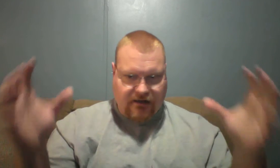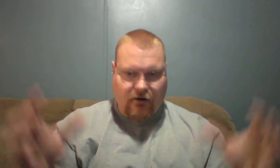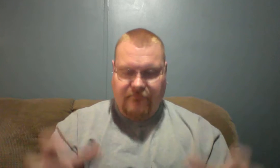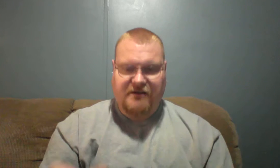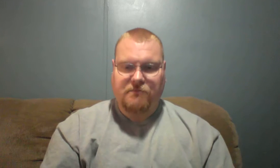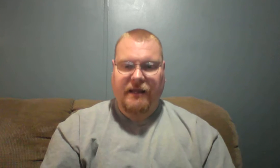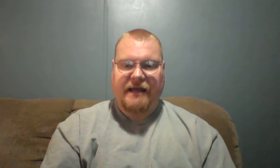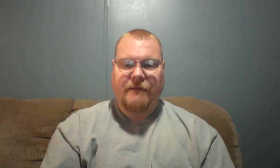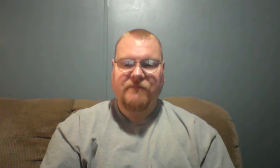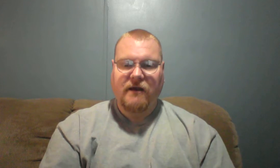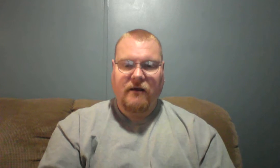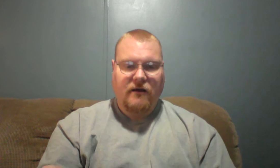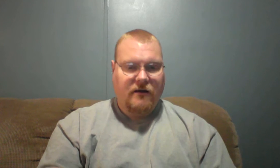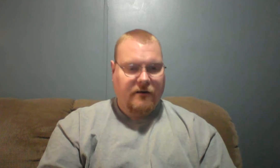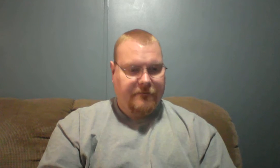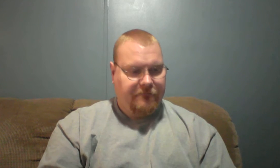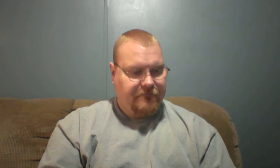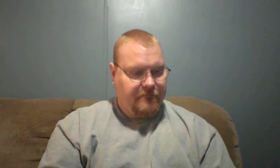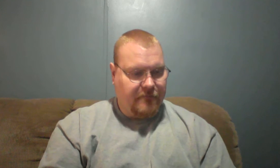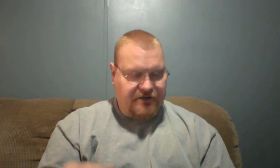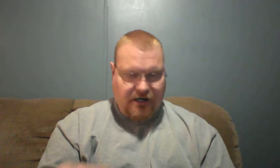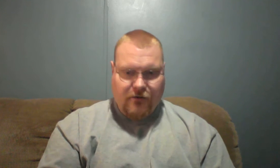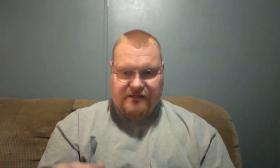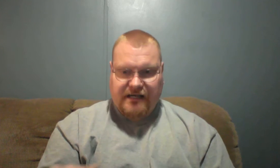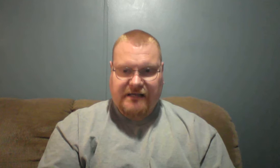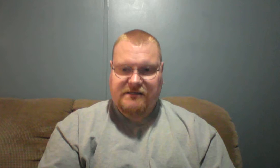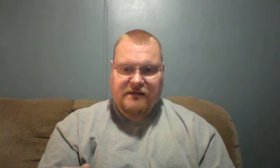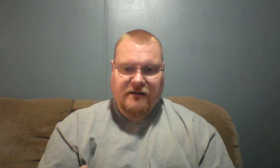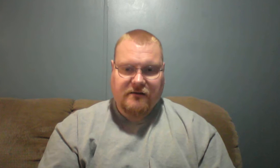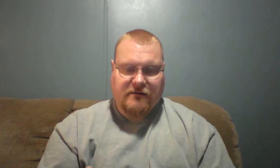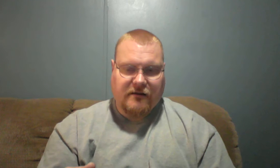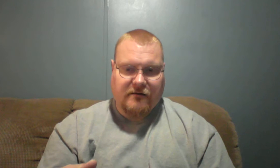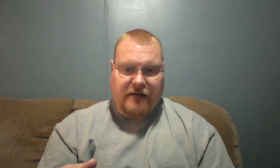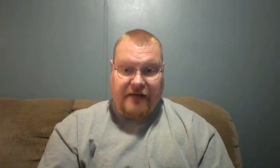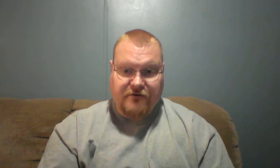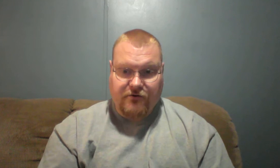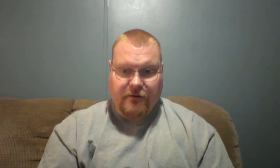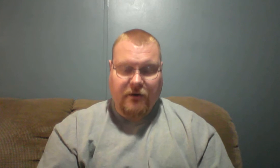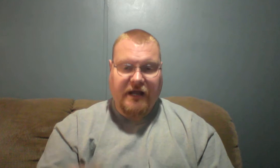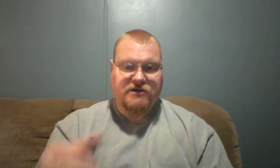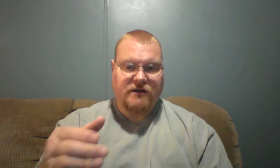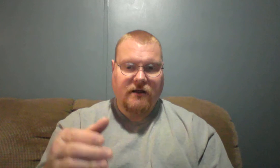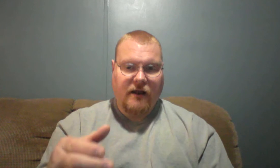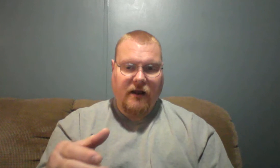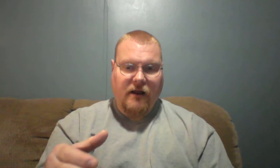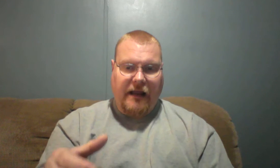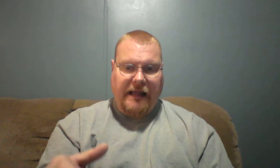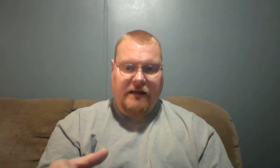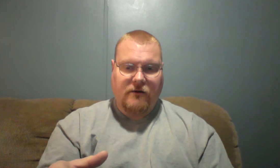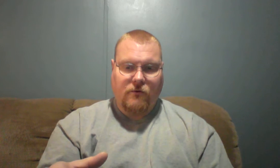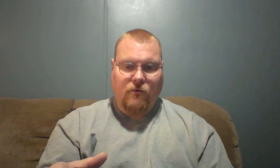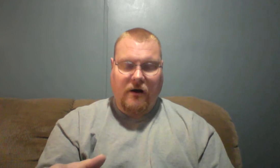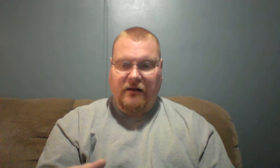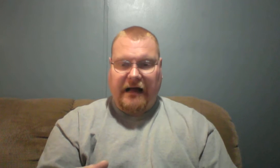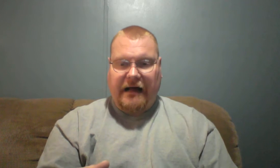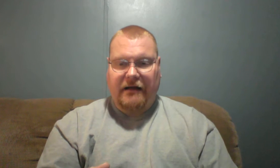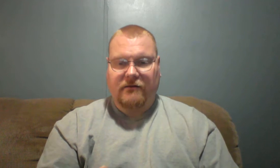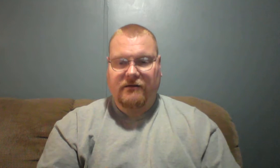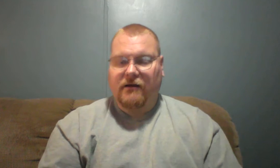engulf this planet. But you know, it says, after the tribulation, and while I, you know,